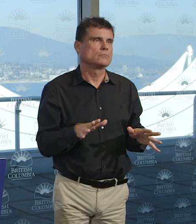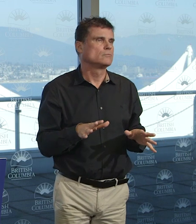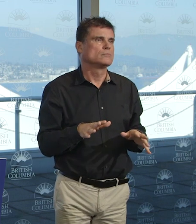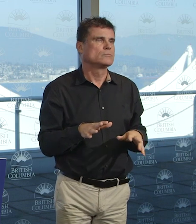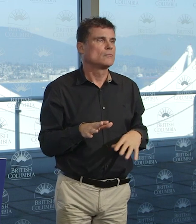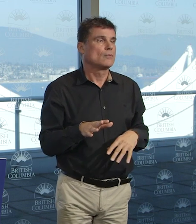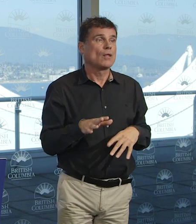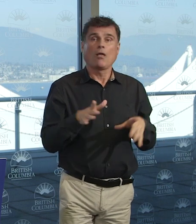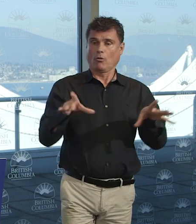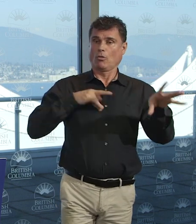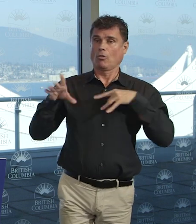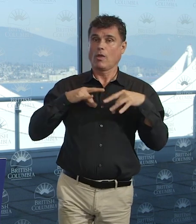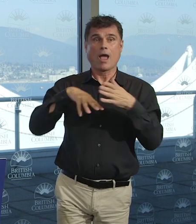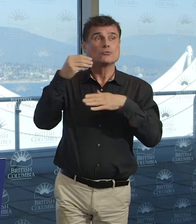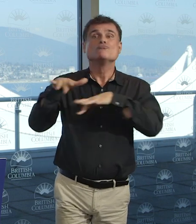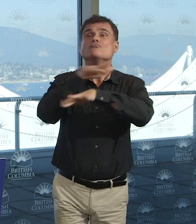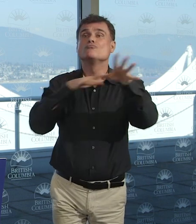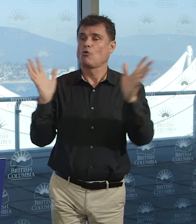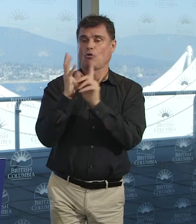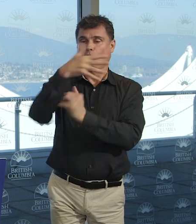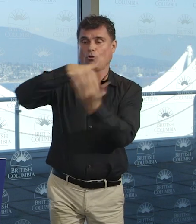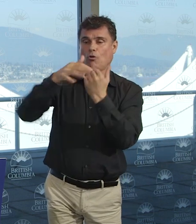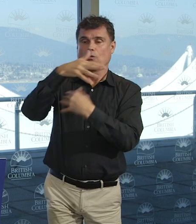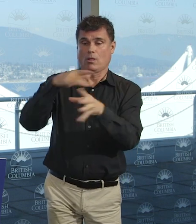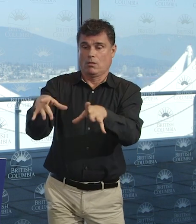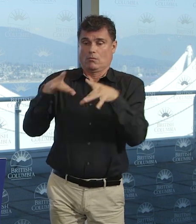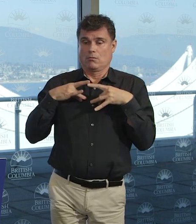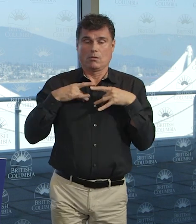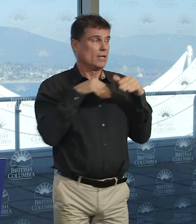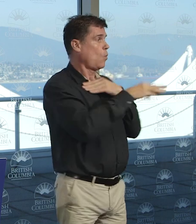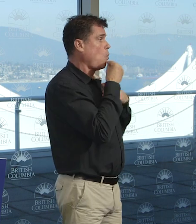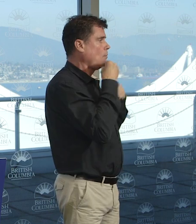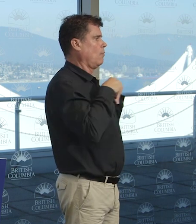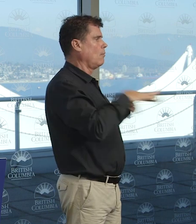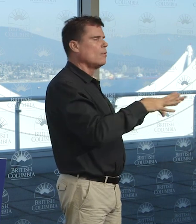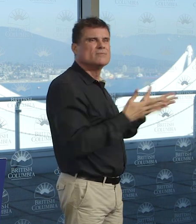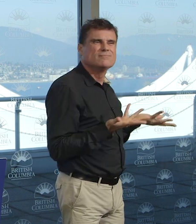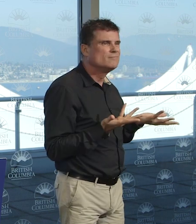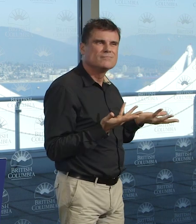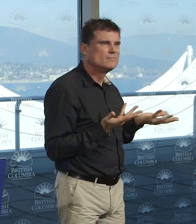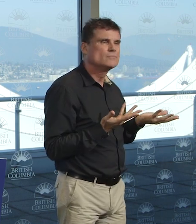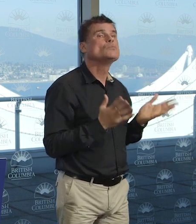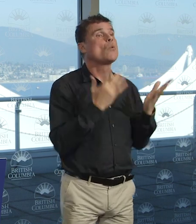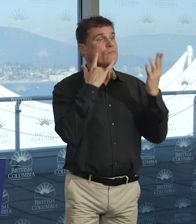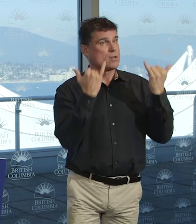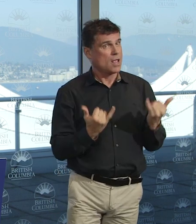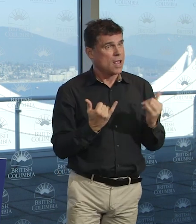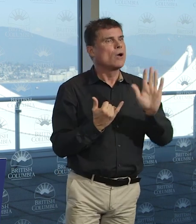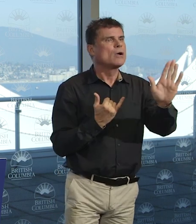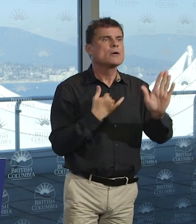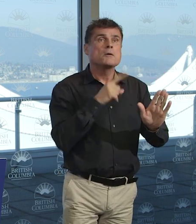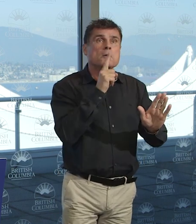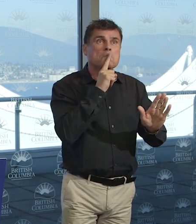to spread the virus. So right now, and again, this is not forever, but right now, we need to be in small groups. We need to be